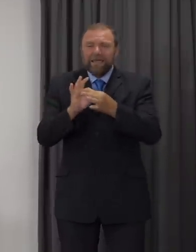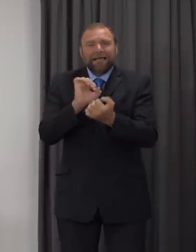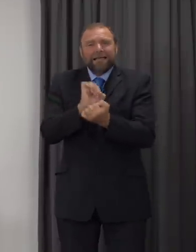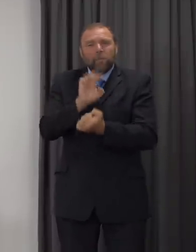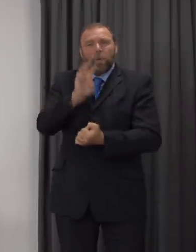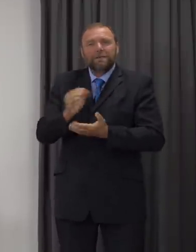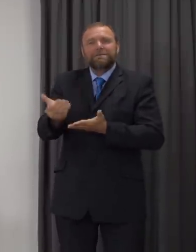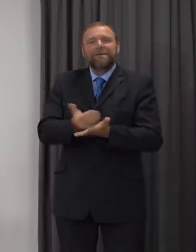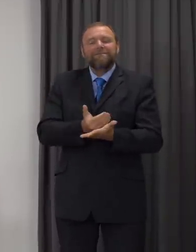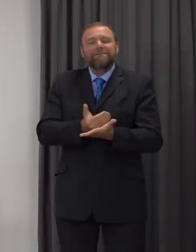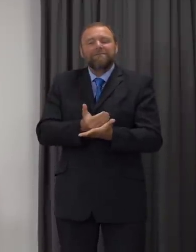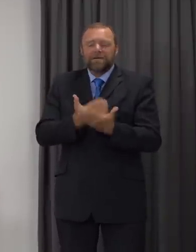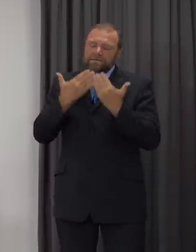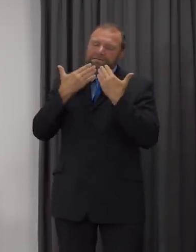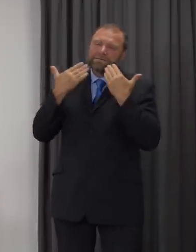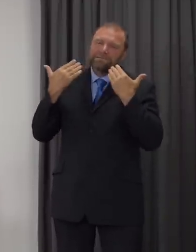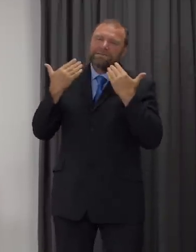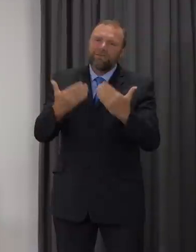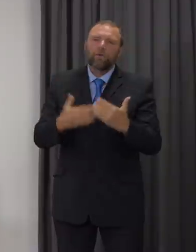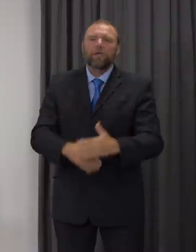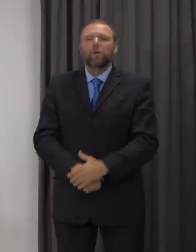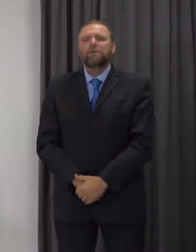safe. Diolch yn fawr iawn i chi gyd.